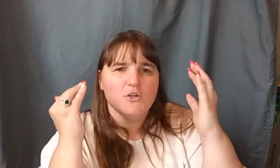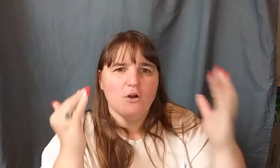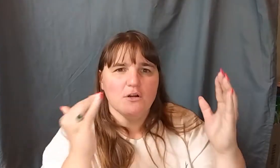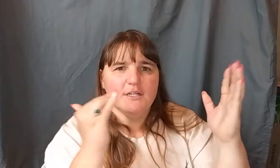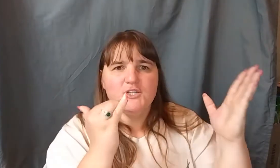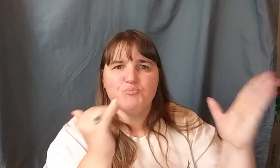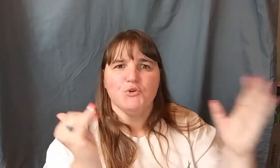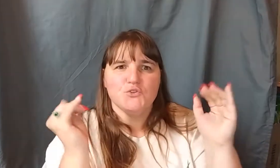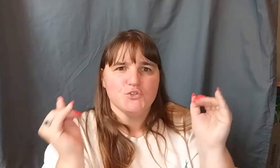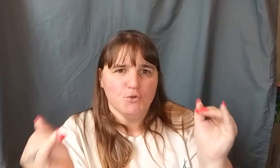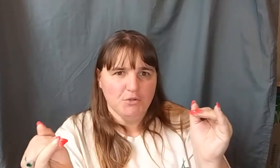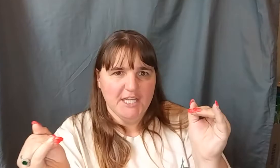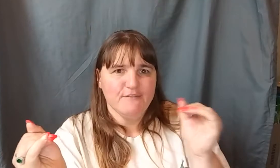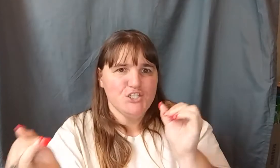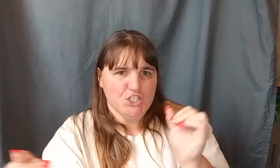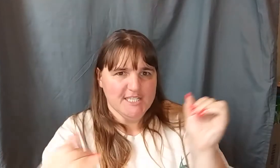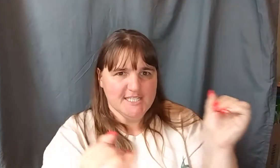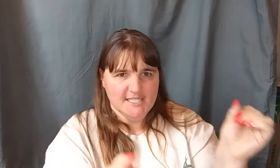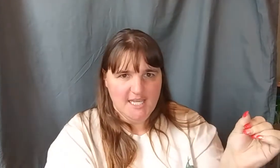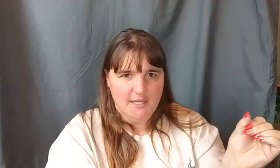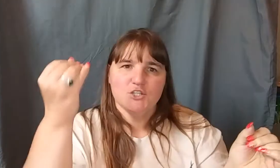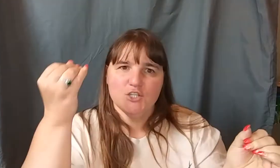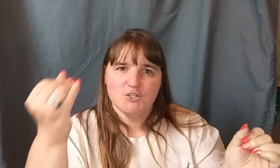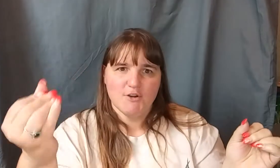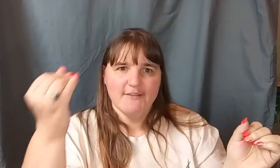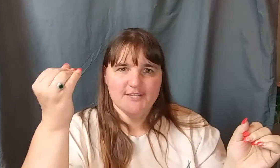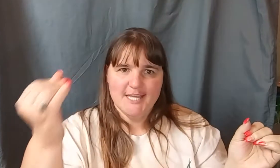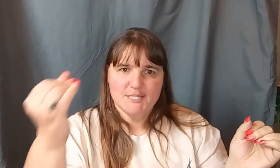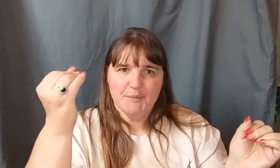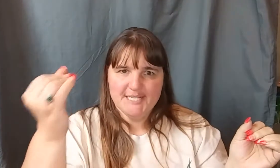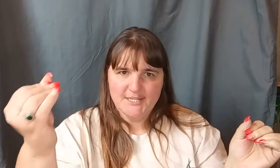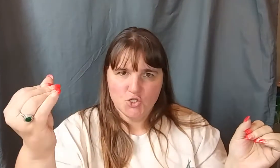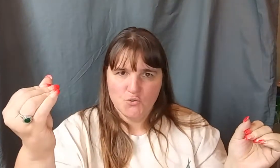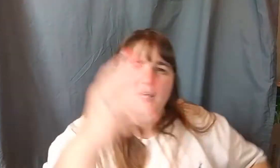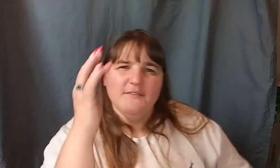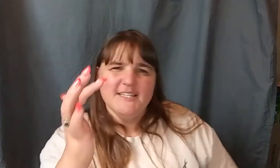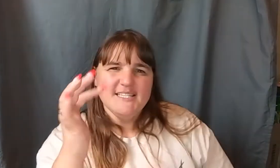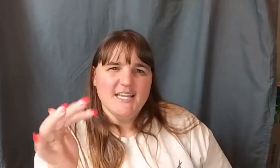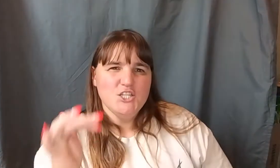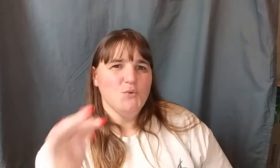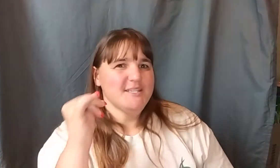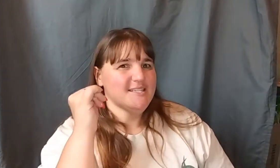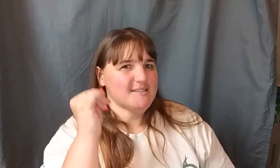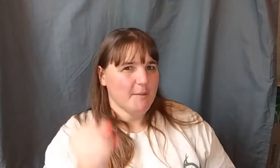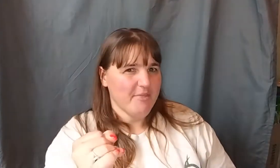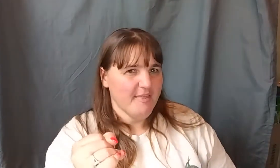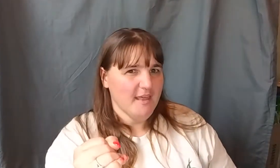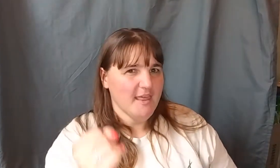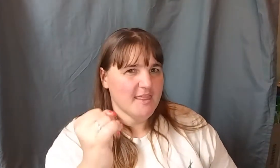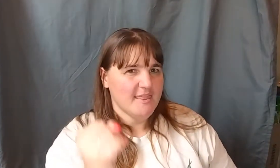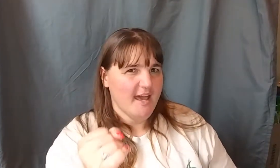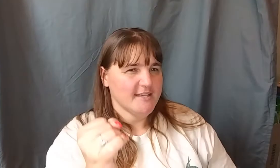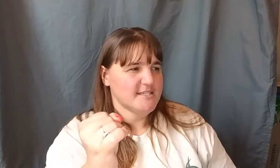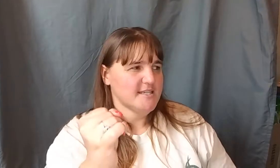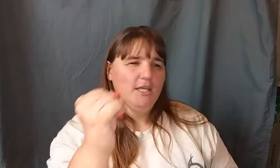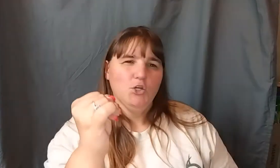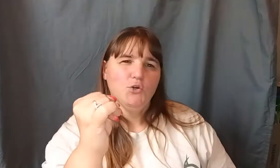hard at his personal life just the same to strive to his potential. Now, this tattoo is something that he could